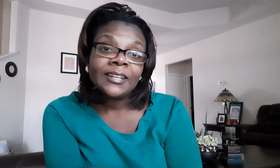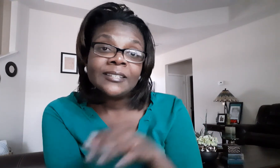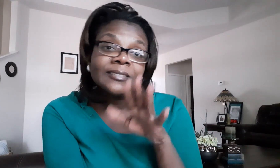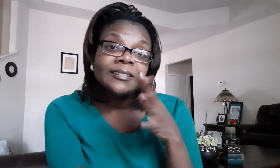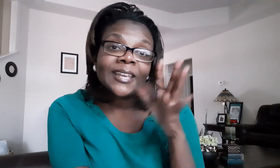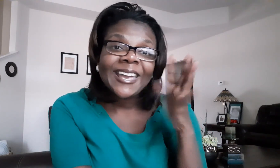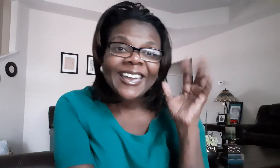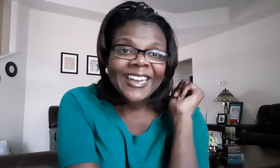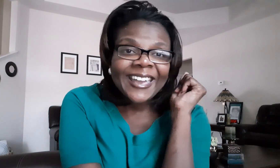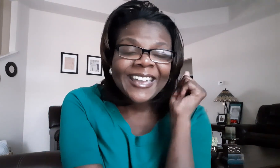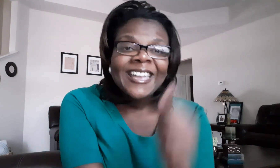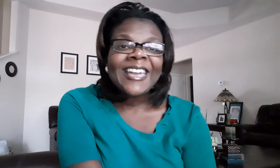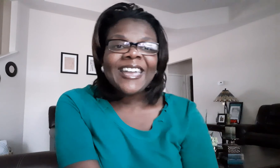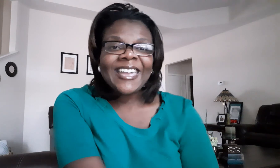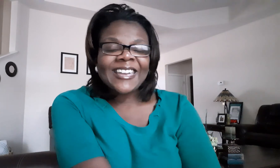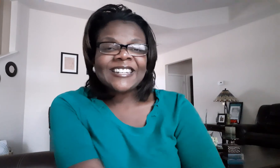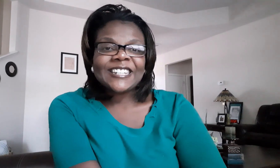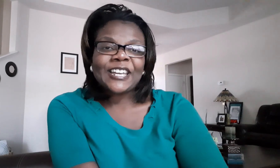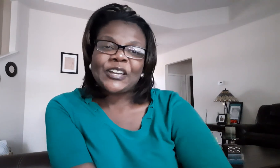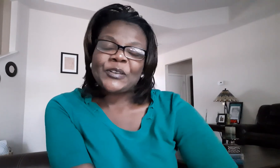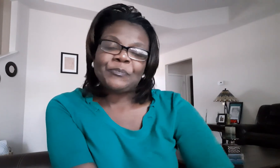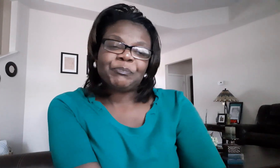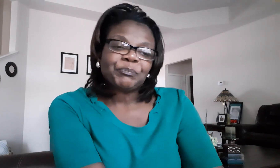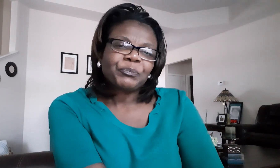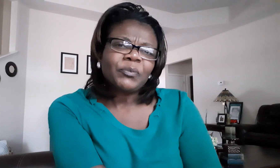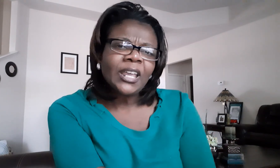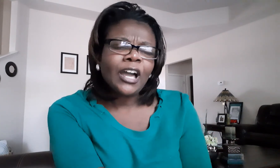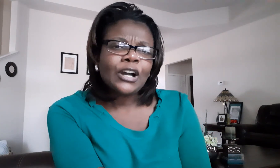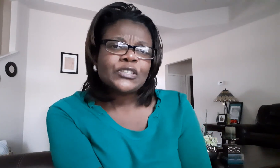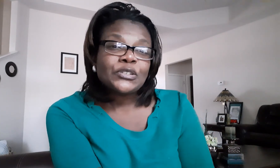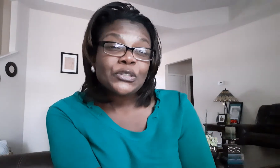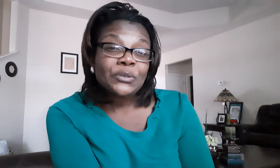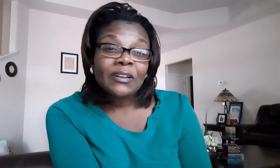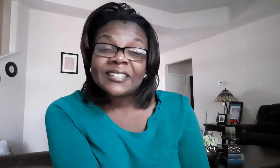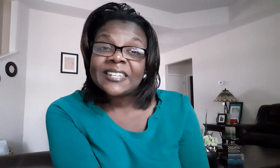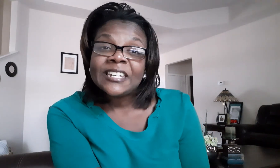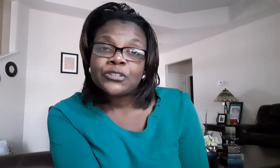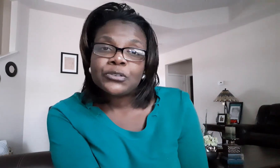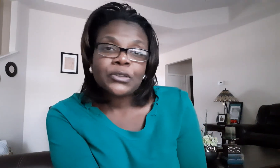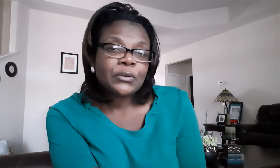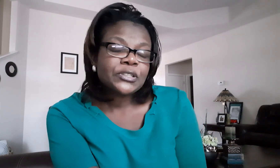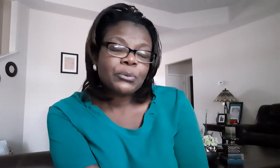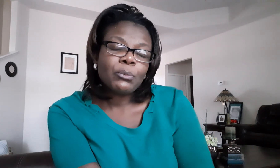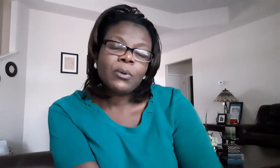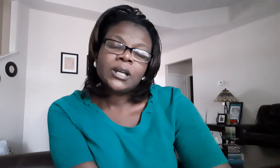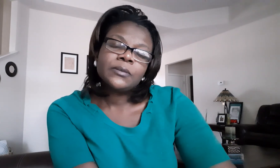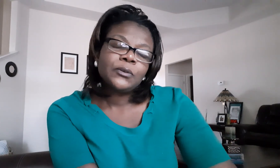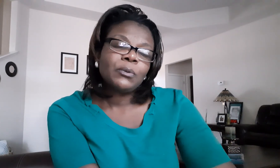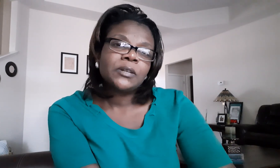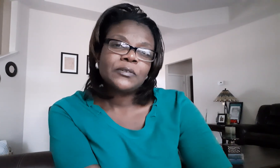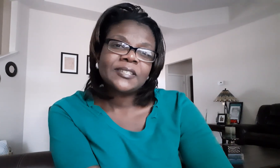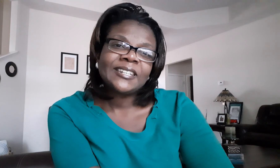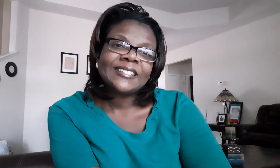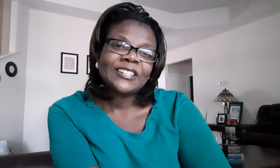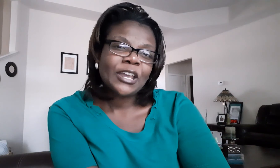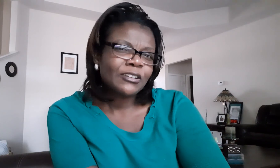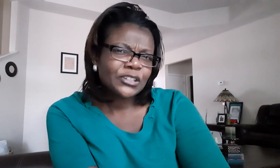yay and um also too y'all it's easter so it's a wonderful wonderful season and just